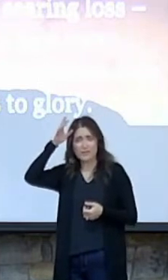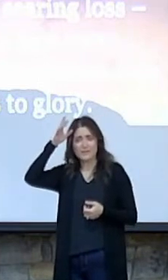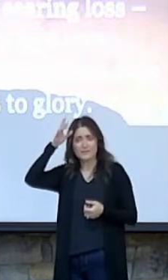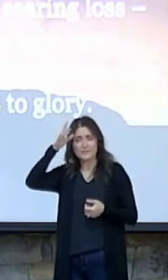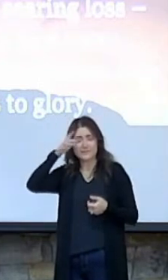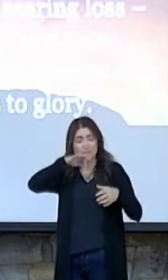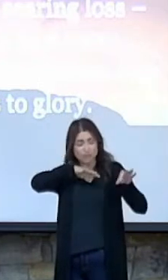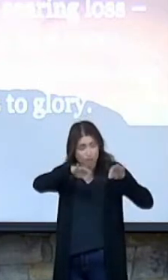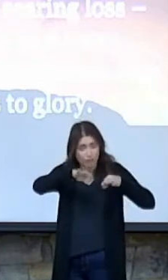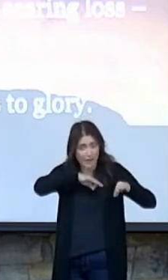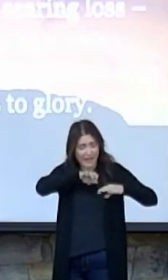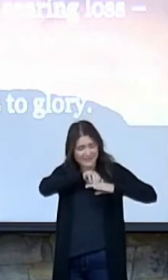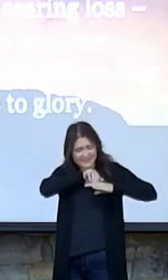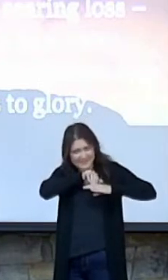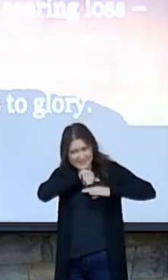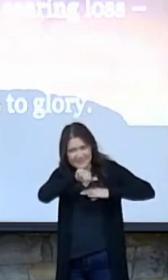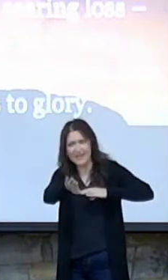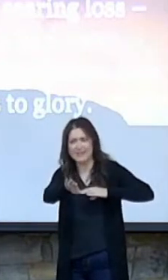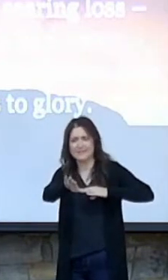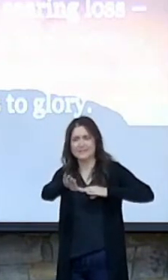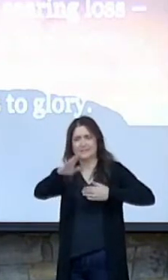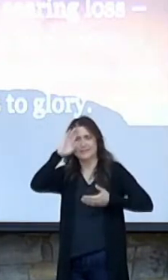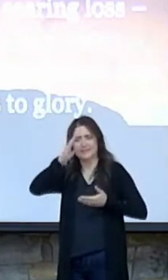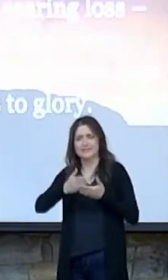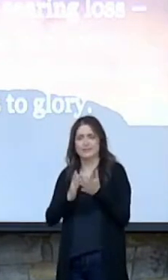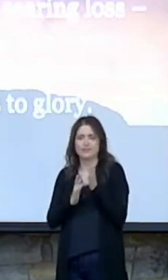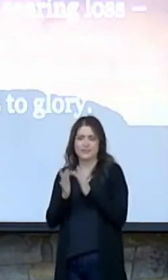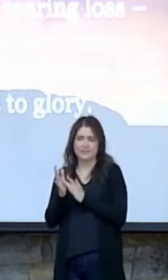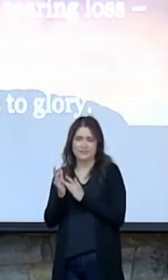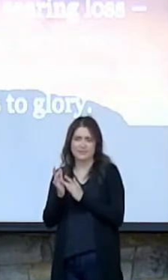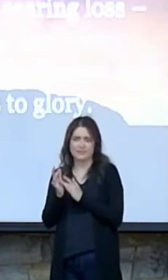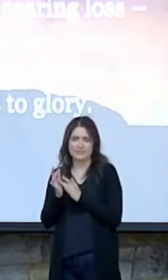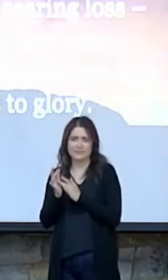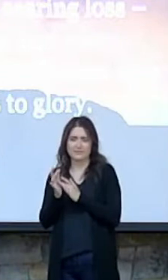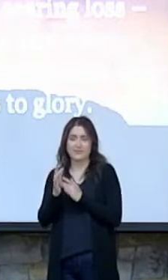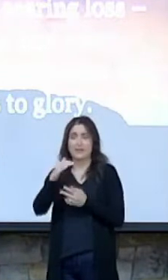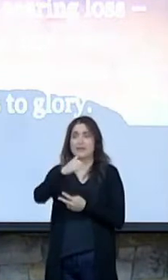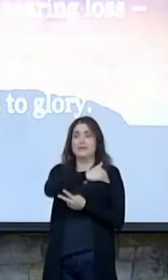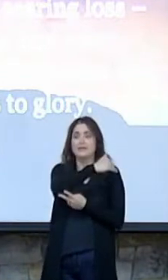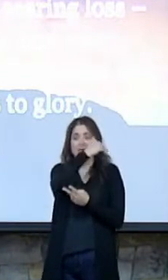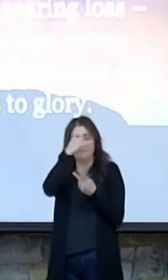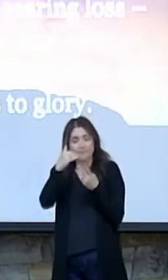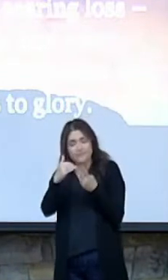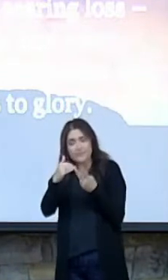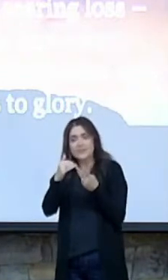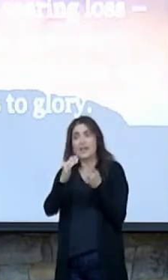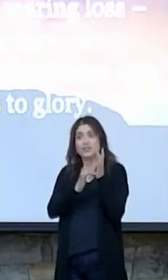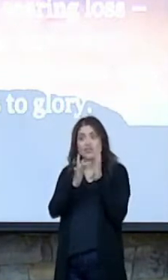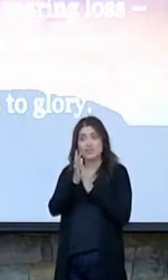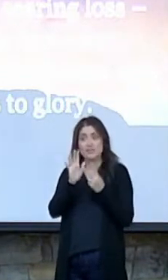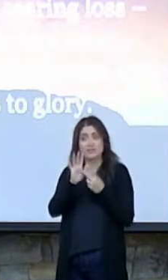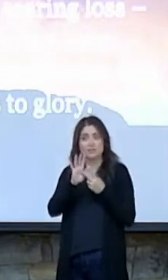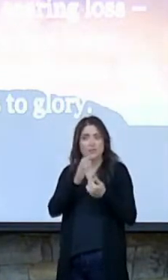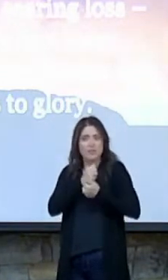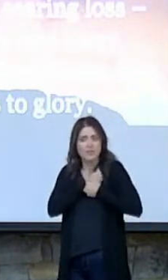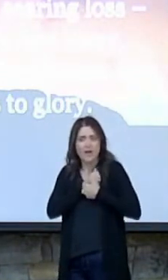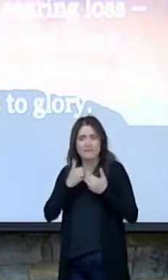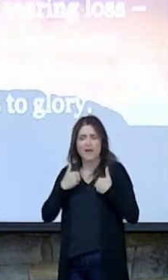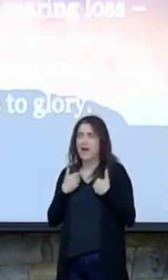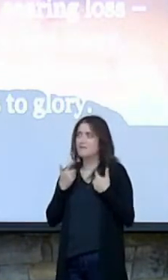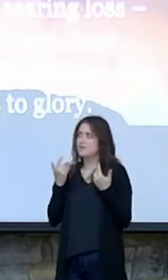God the Son, or Jesus, His Son. And then Jesus, with His love, to go and to obey